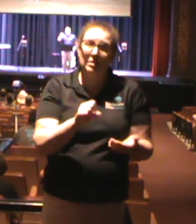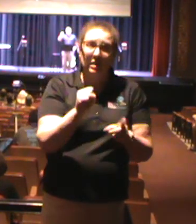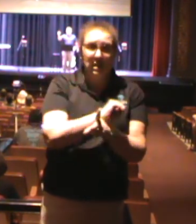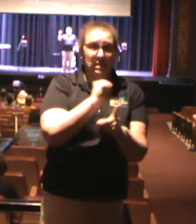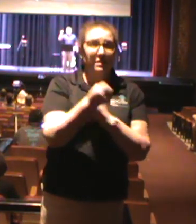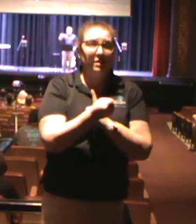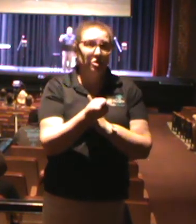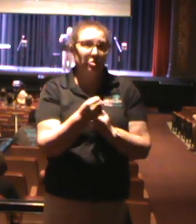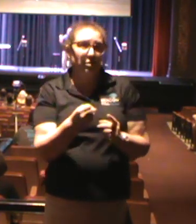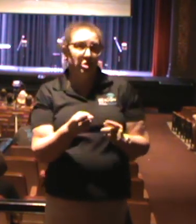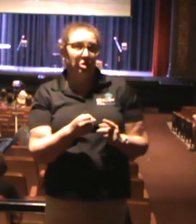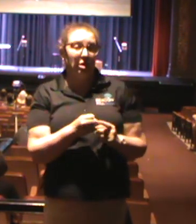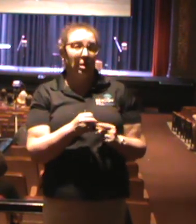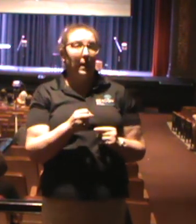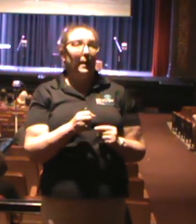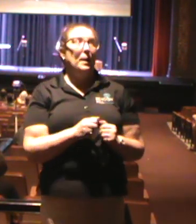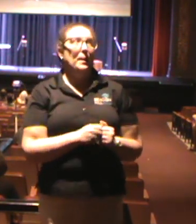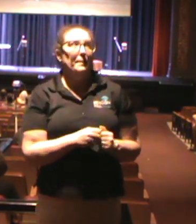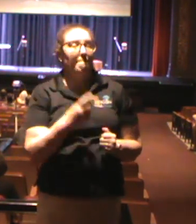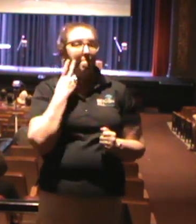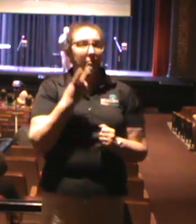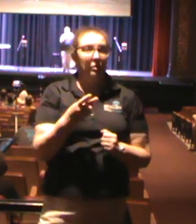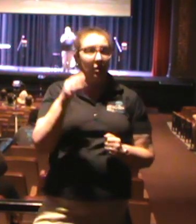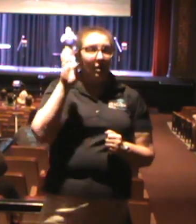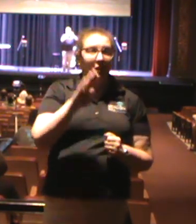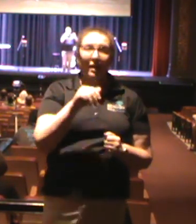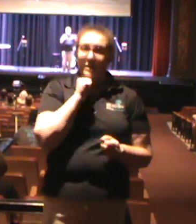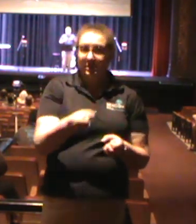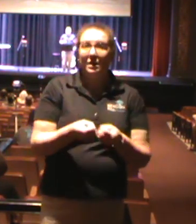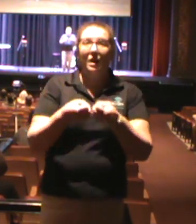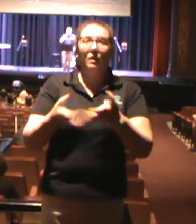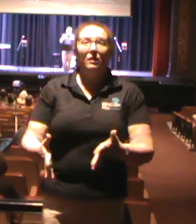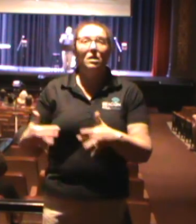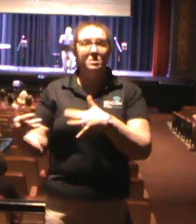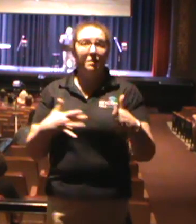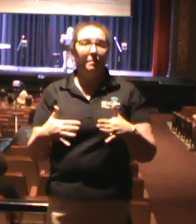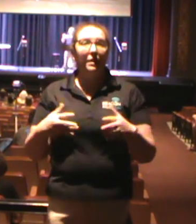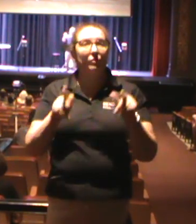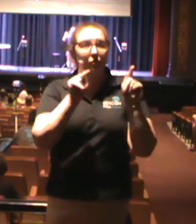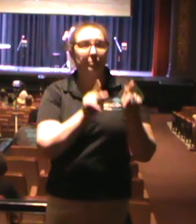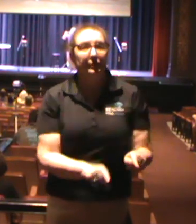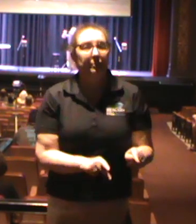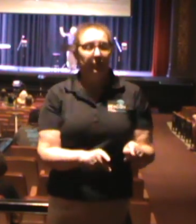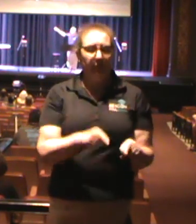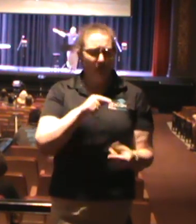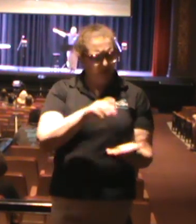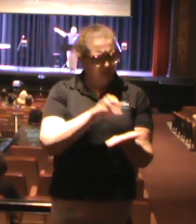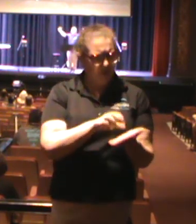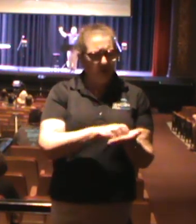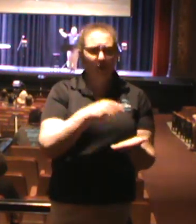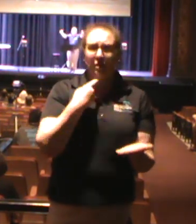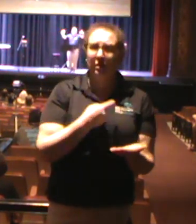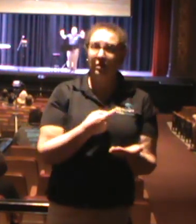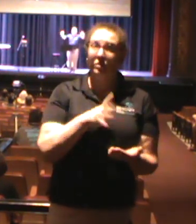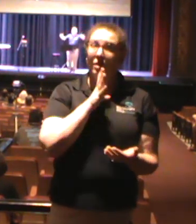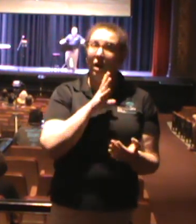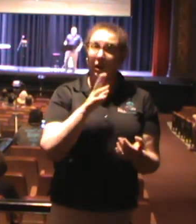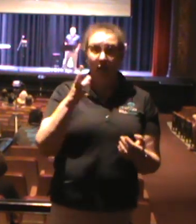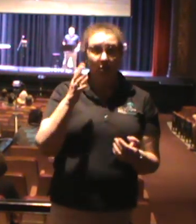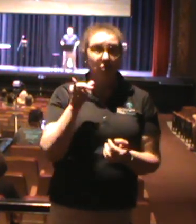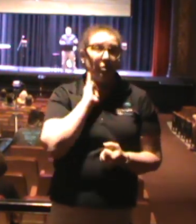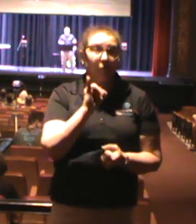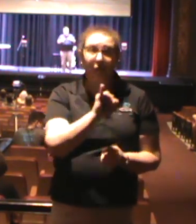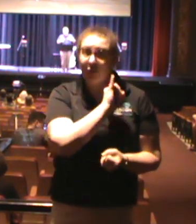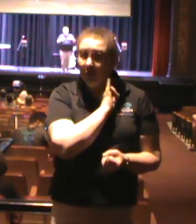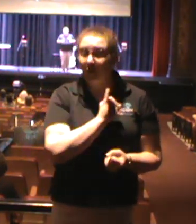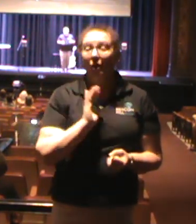God has not lost the battle for humanity. While this chapter is speaking to the Israel, we can pull out of